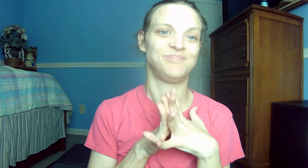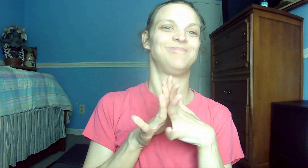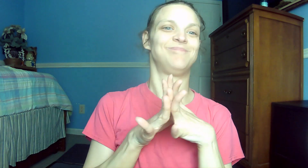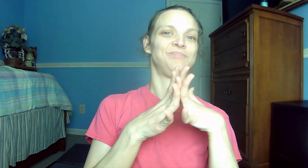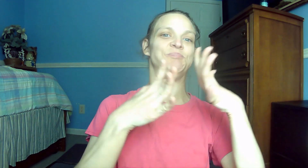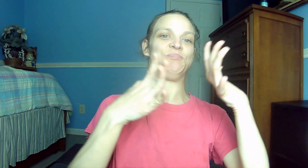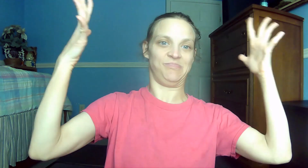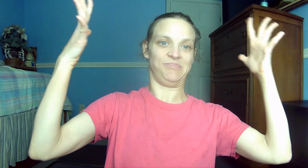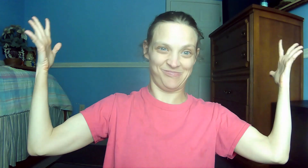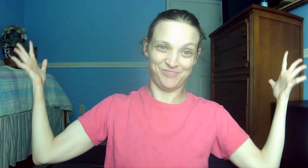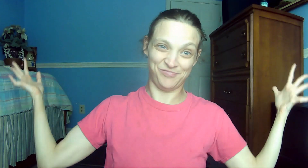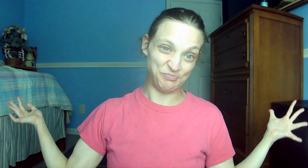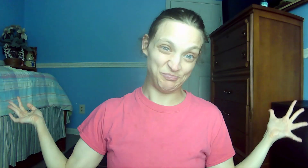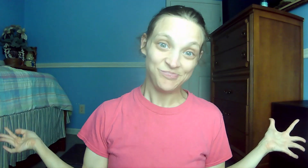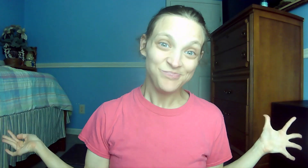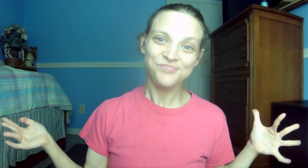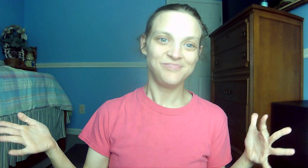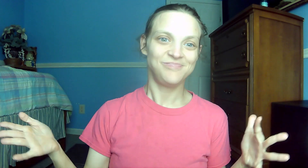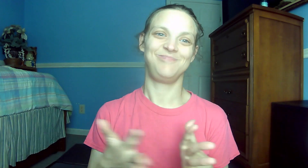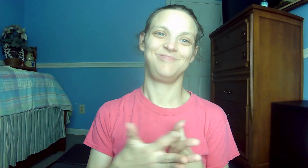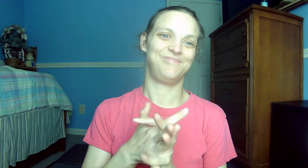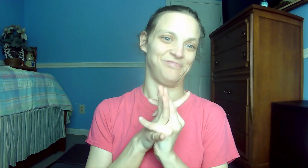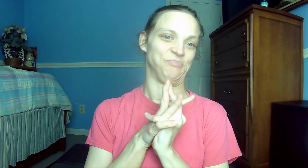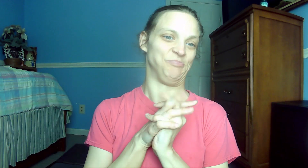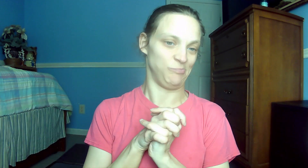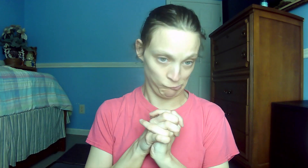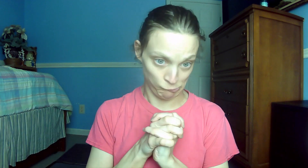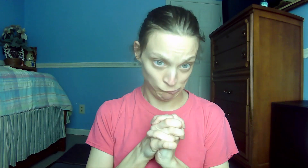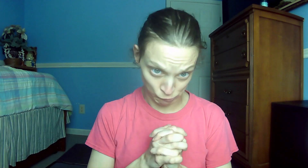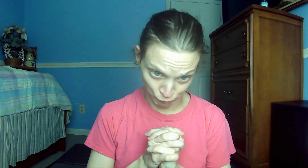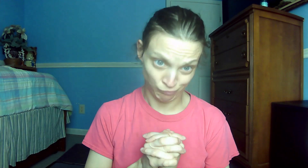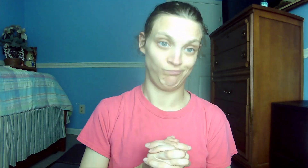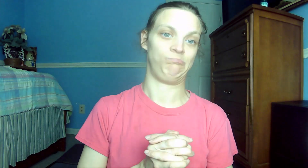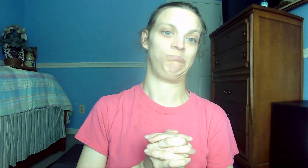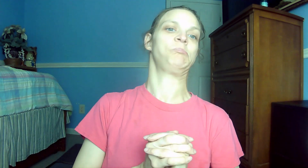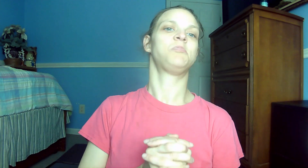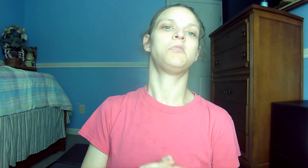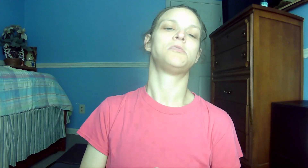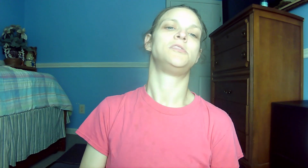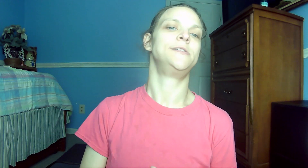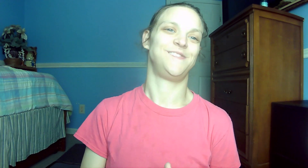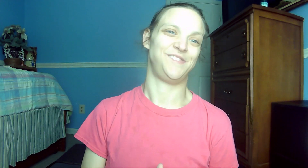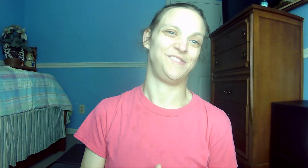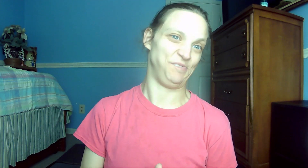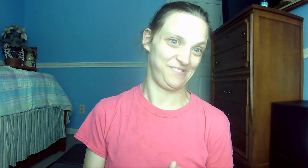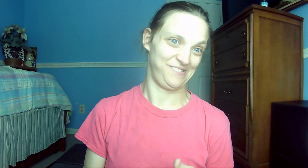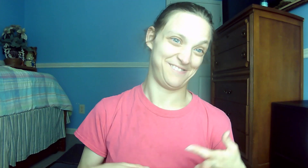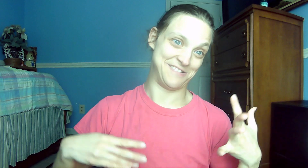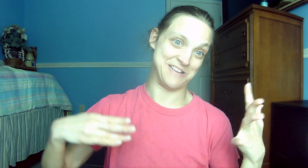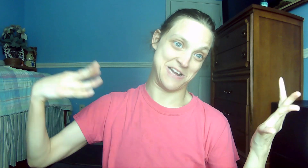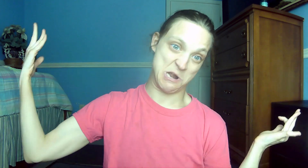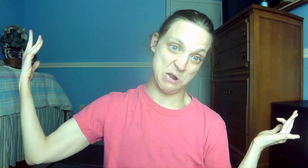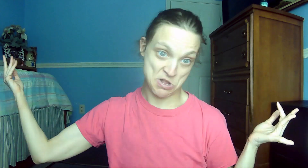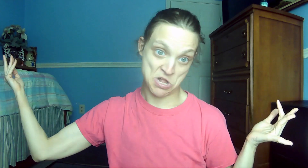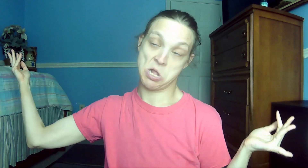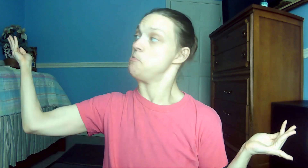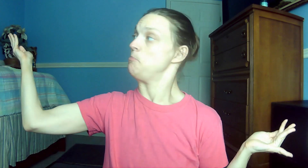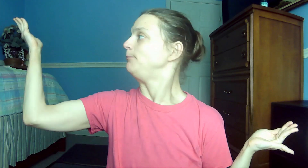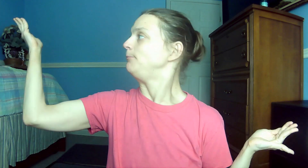moved. 77. Psalm 55.22 Cast your burden on the Lord, and he shall sustain you.